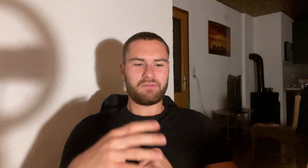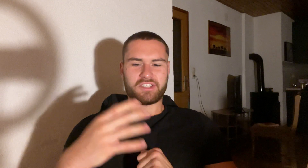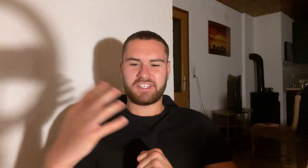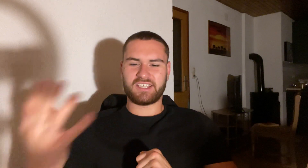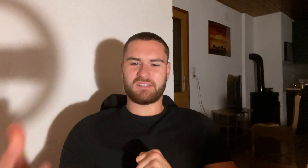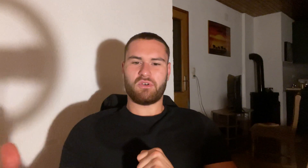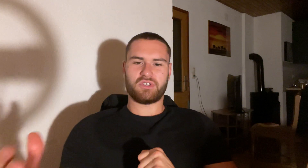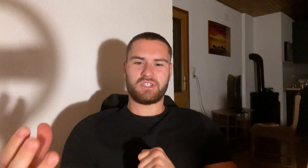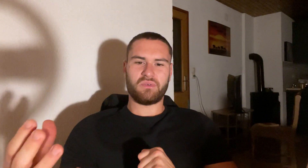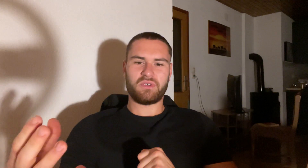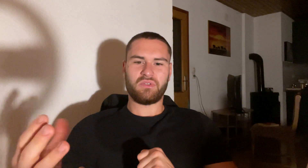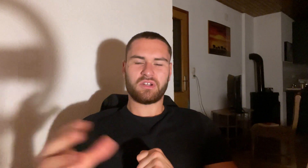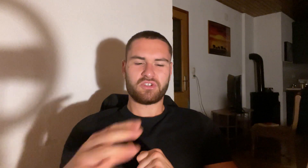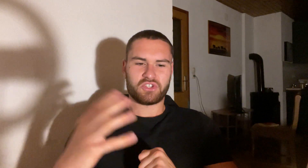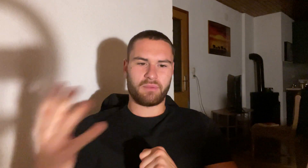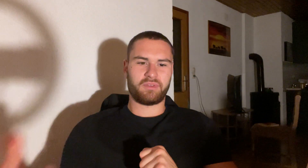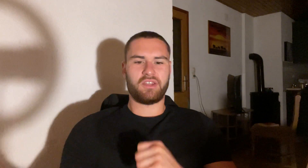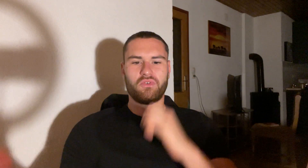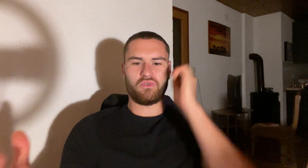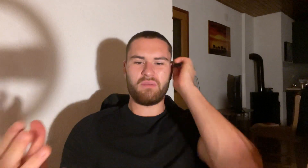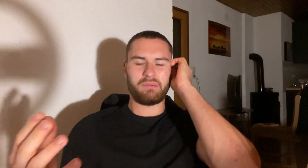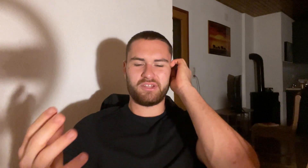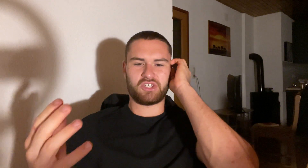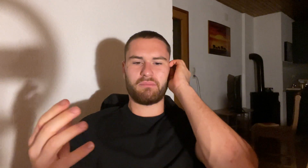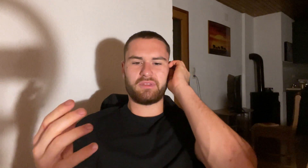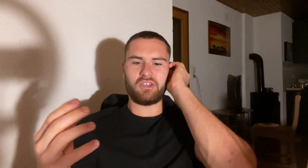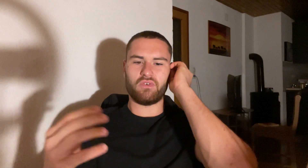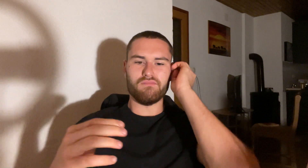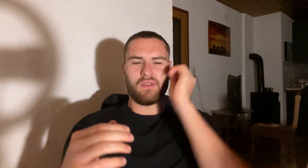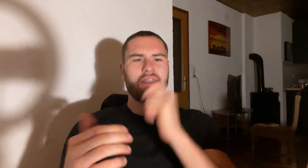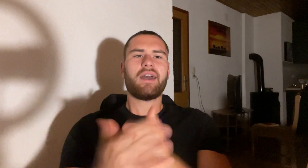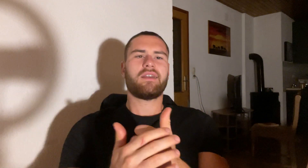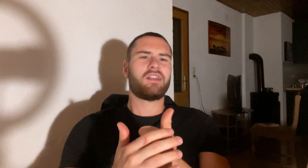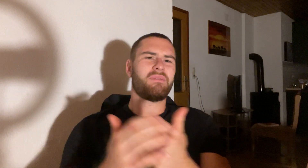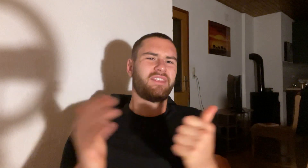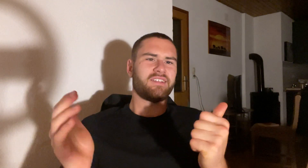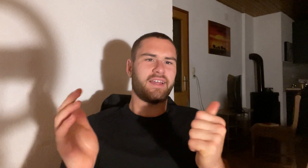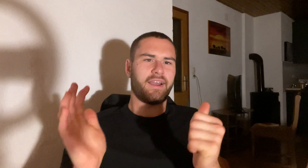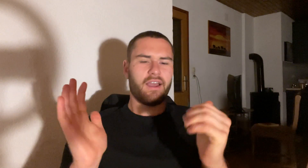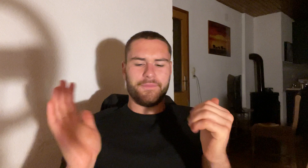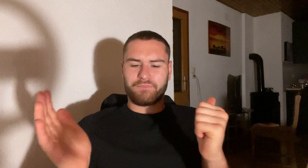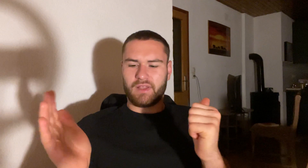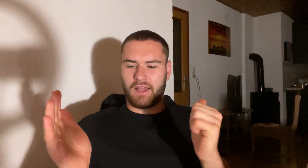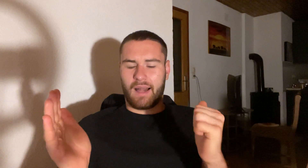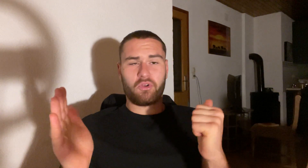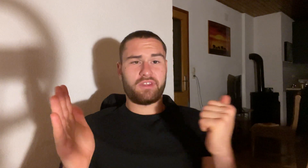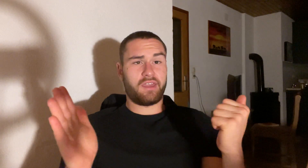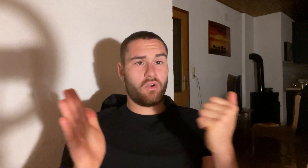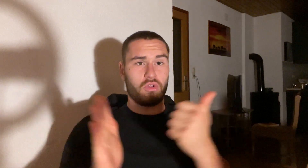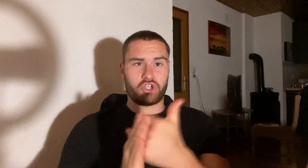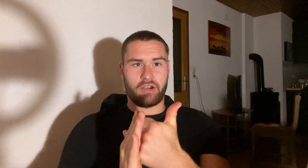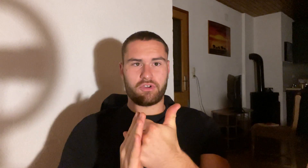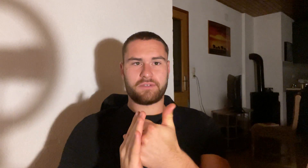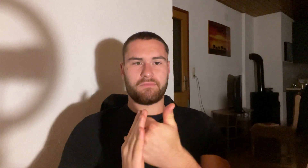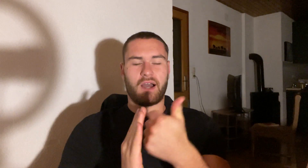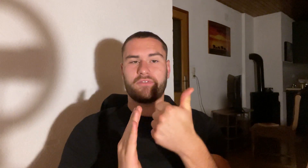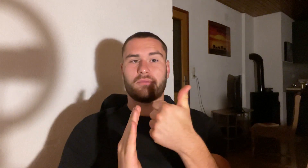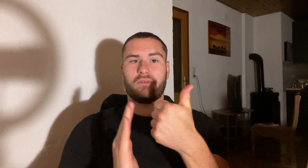every six months you you learn something new you implement something new yeah it can be things like I'm not taking cold showers after my